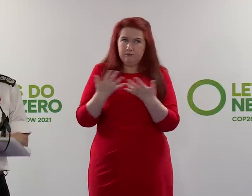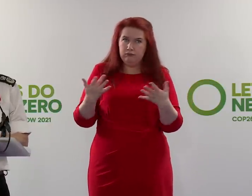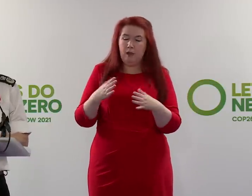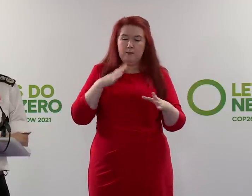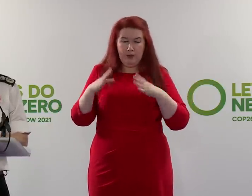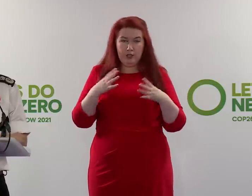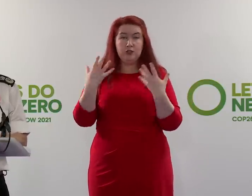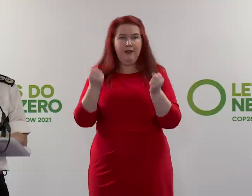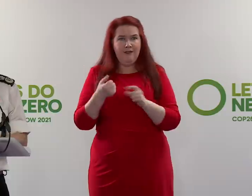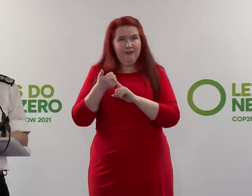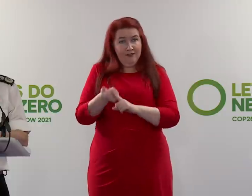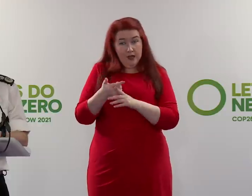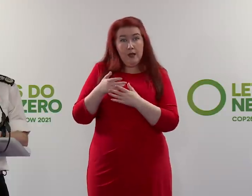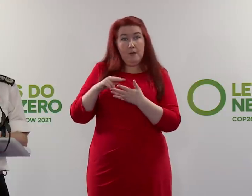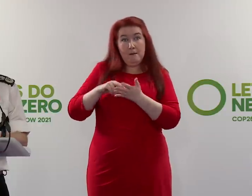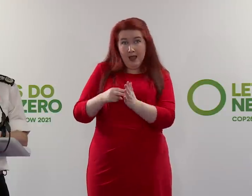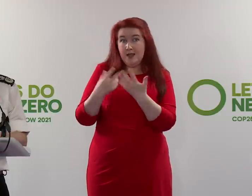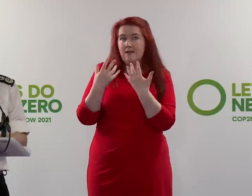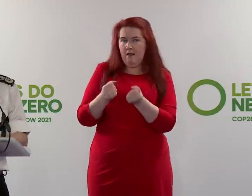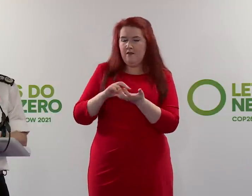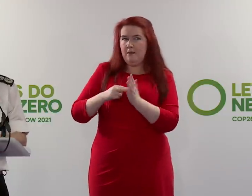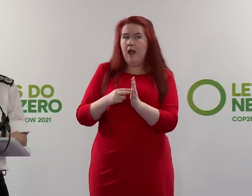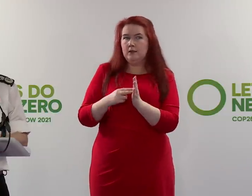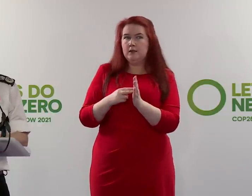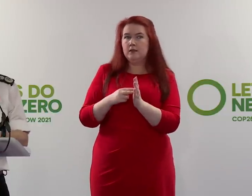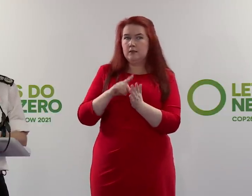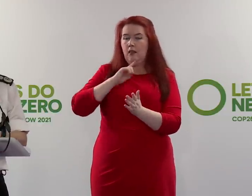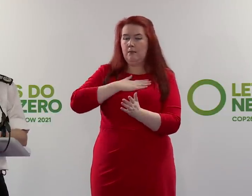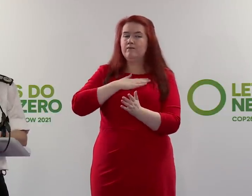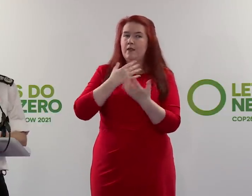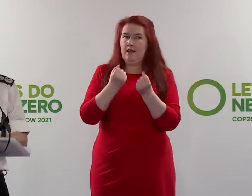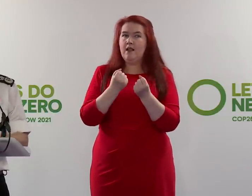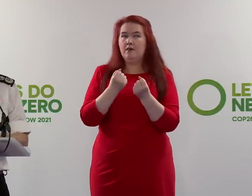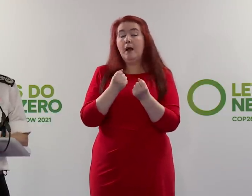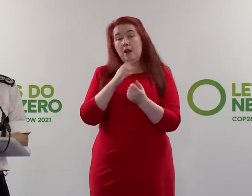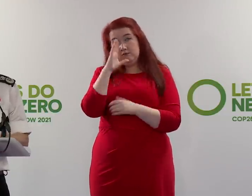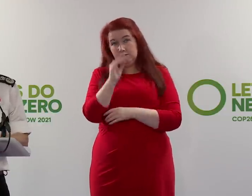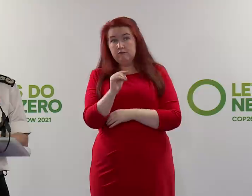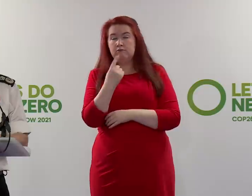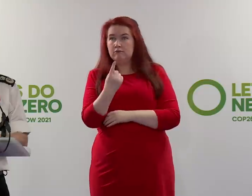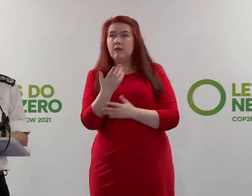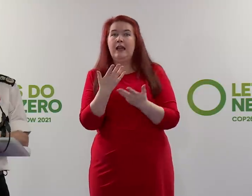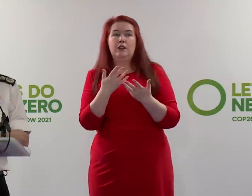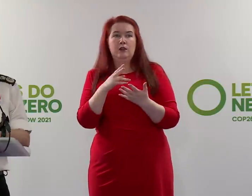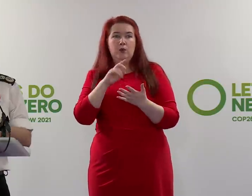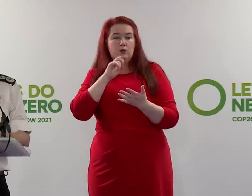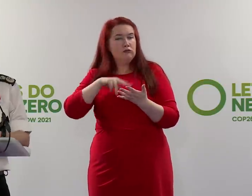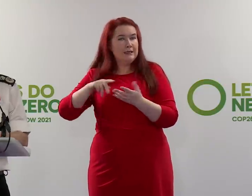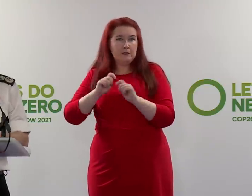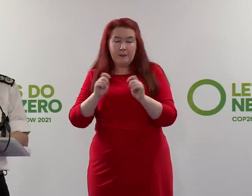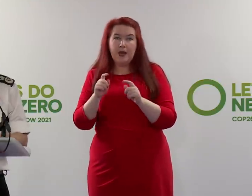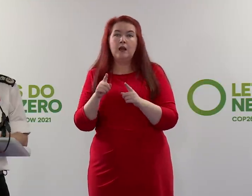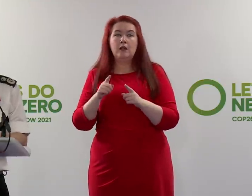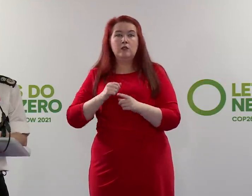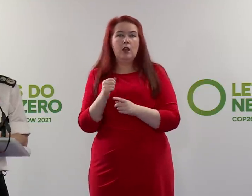contingency plans in place. But I can assure you, Stuart, and your readers and the people of Glasgow, the people of Scotland, that the threat